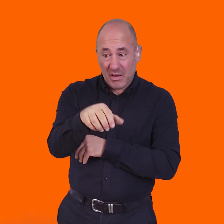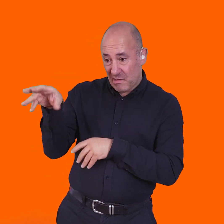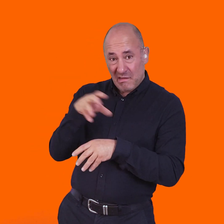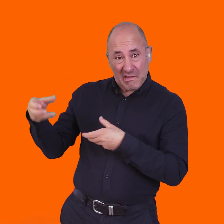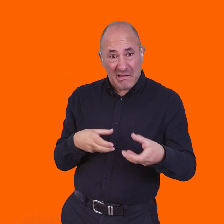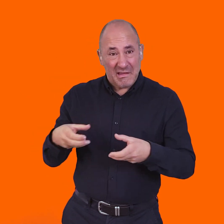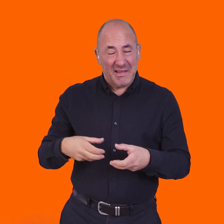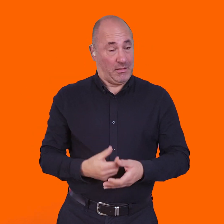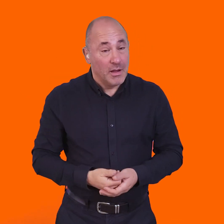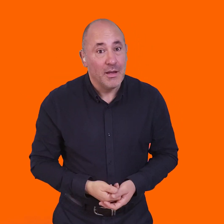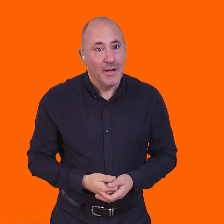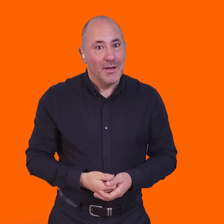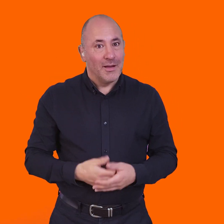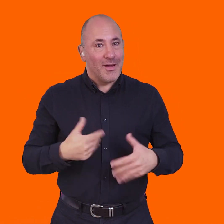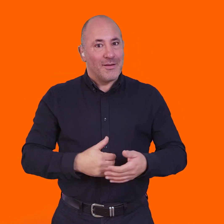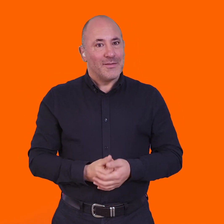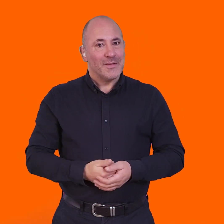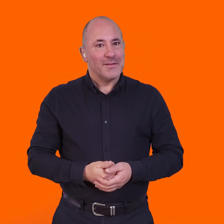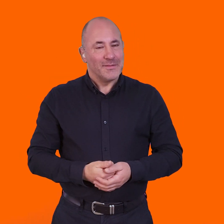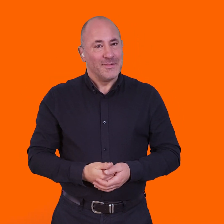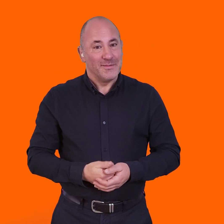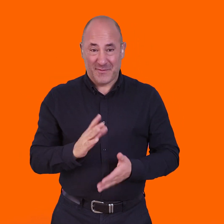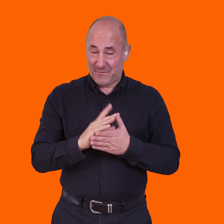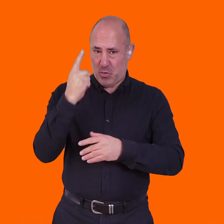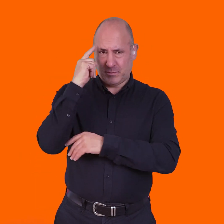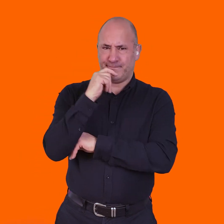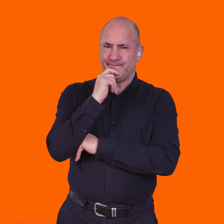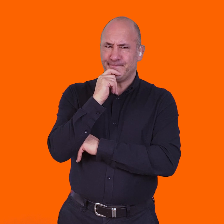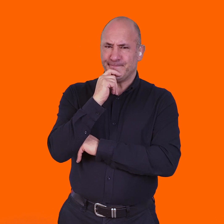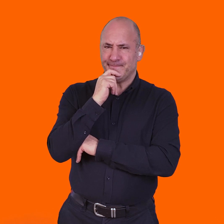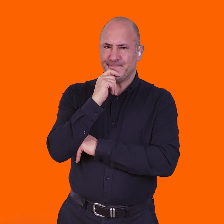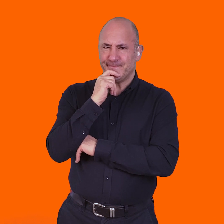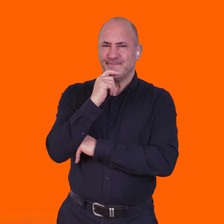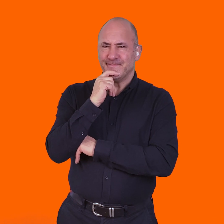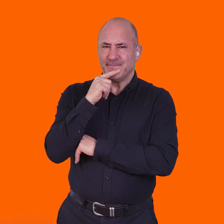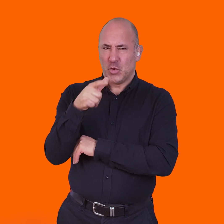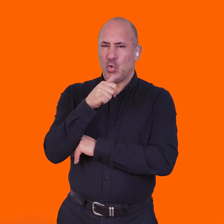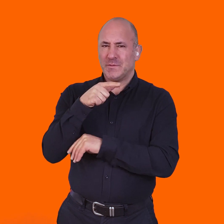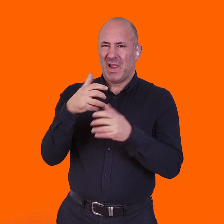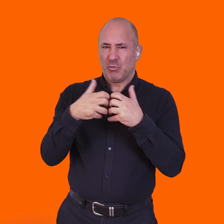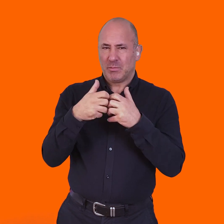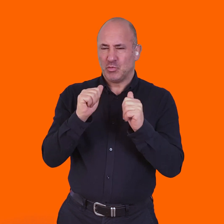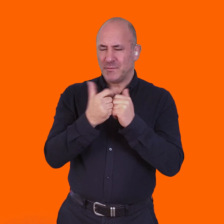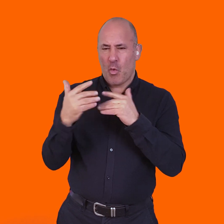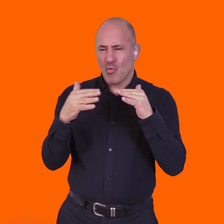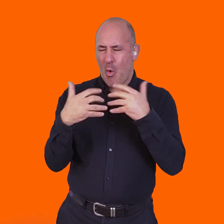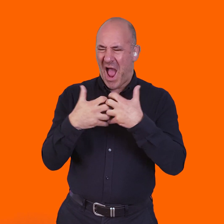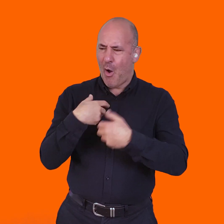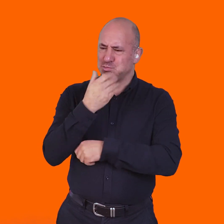apparently came out of a tank. Wow. So the first thought was how can we make this a useful bit of